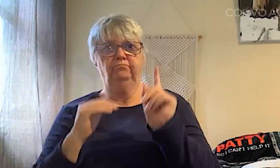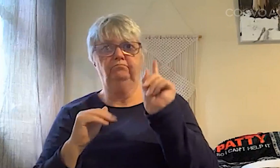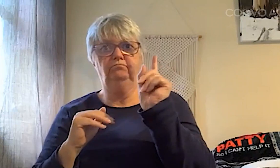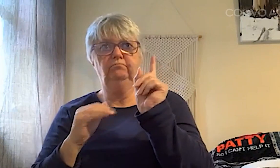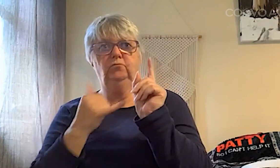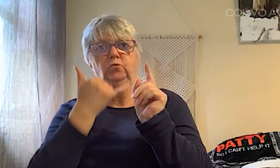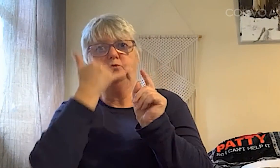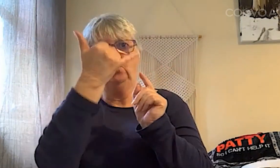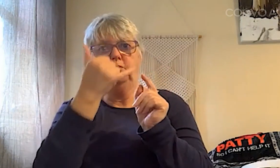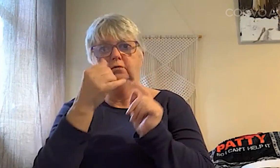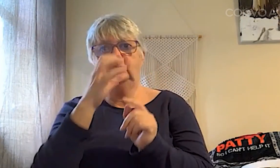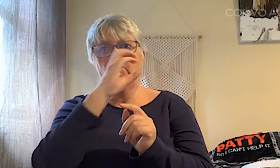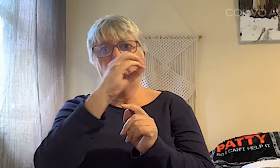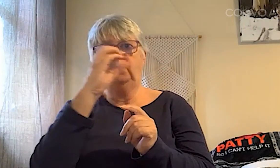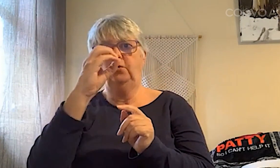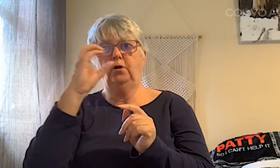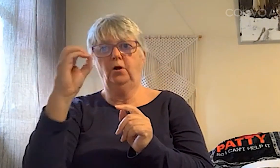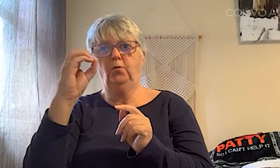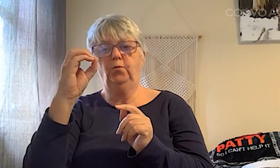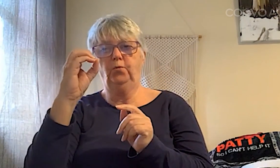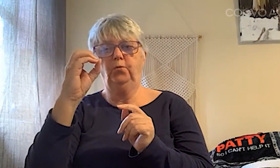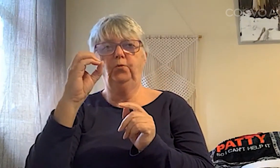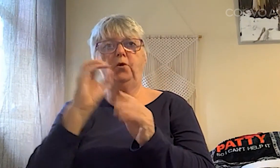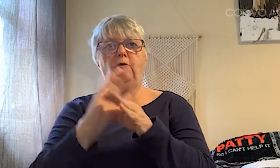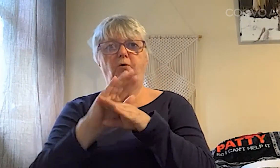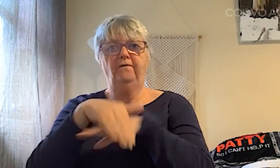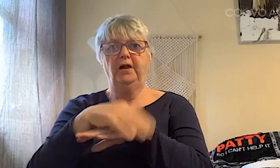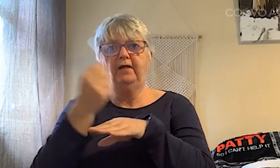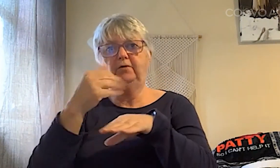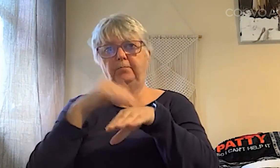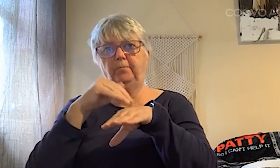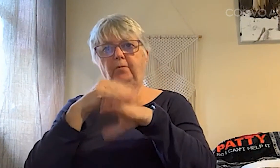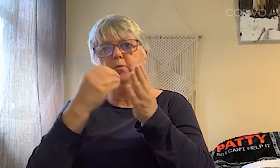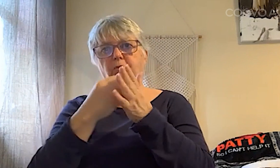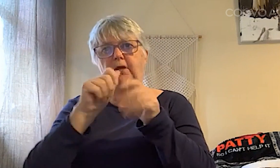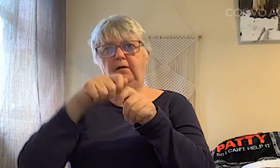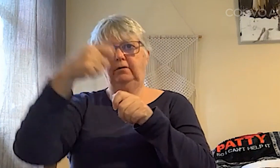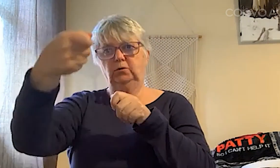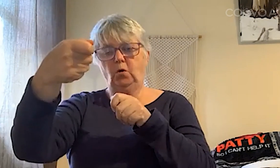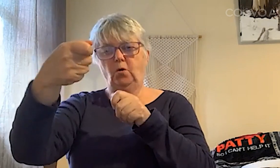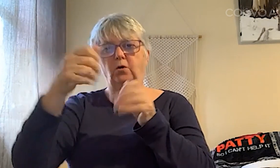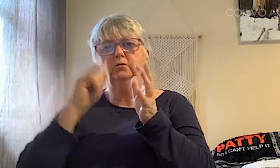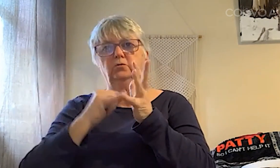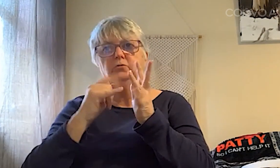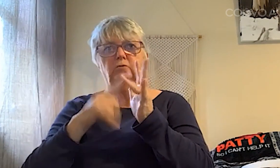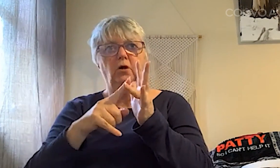Today I called triple zero regarding a problem I was having with my next-door neighbour.